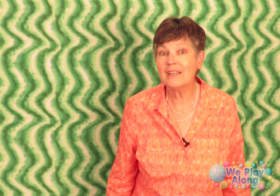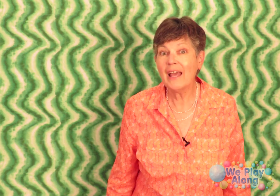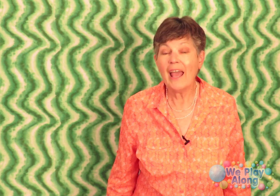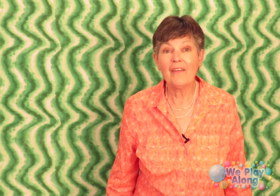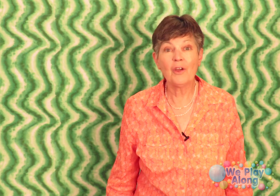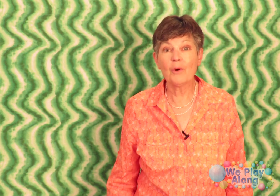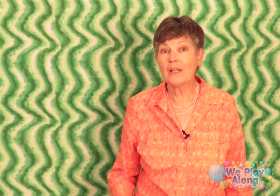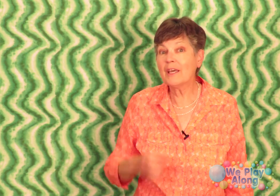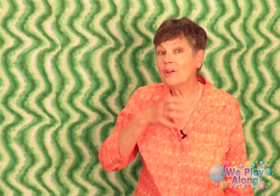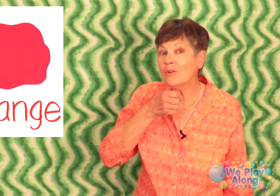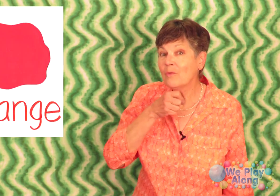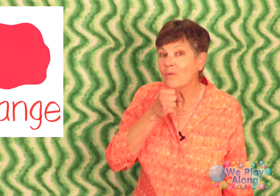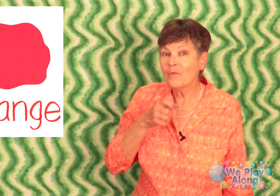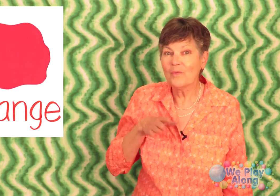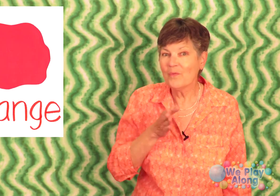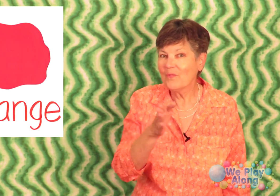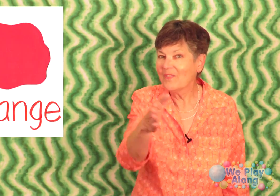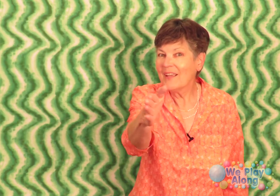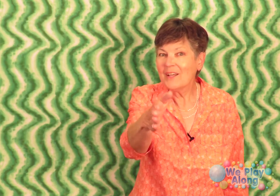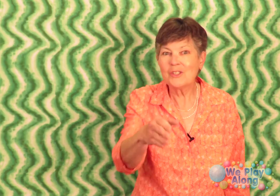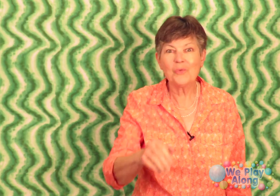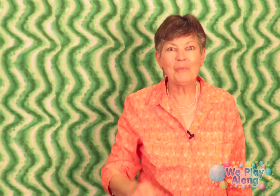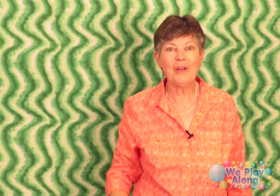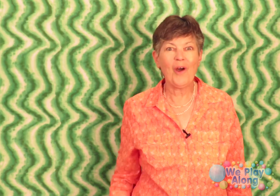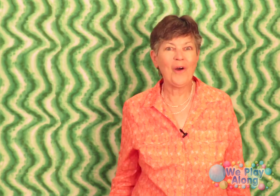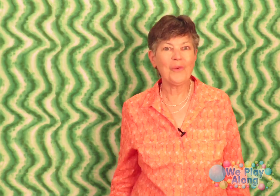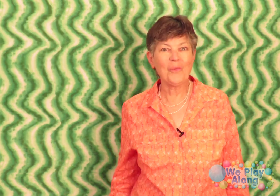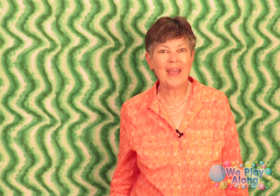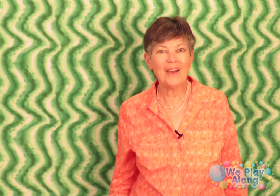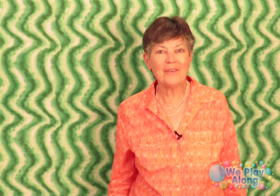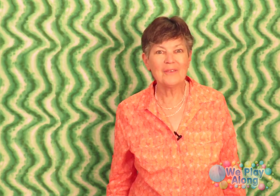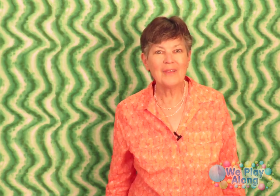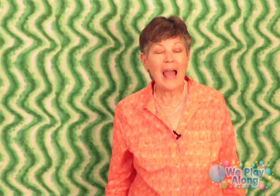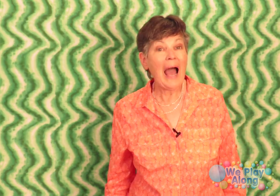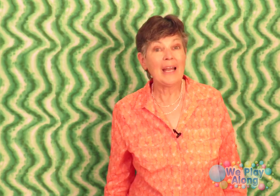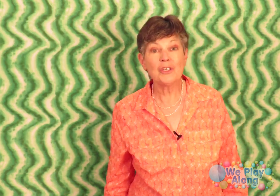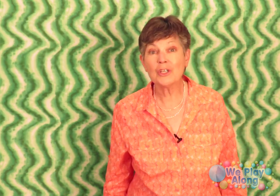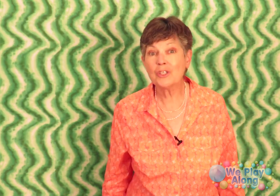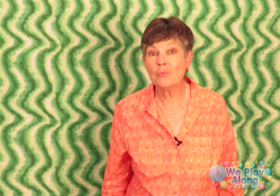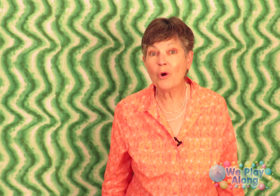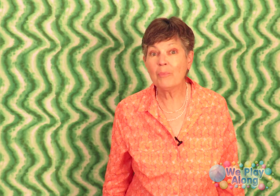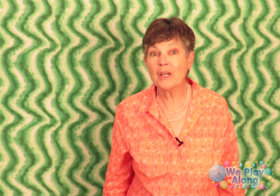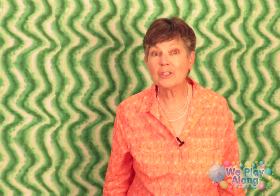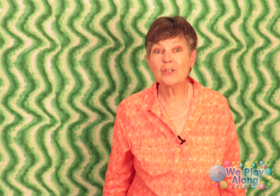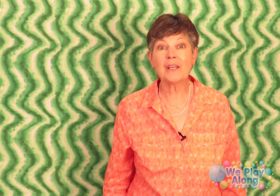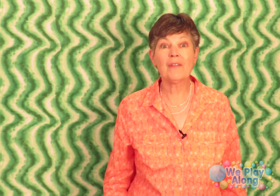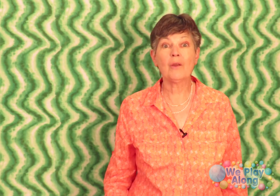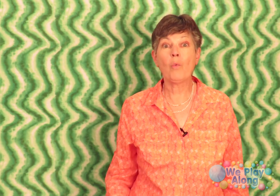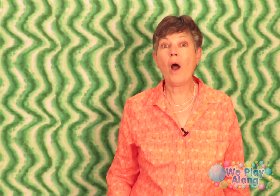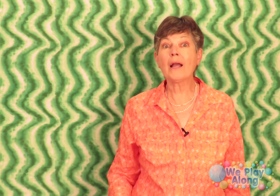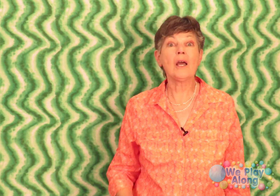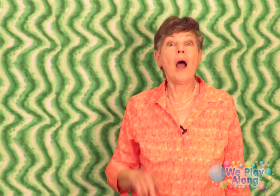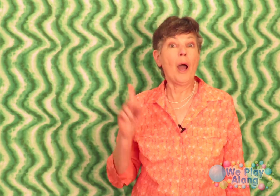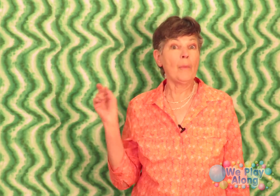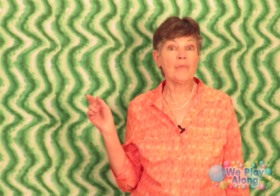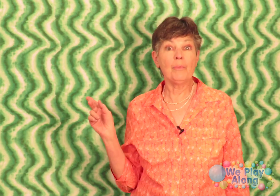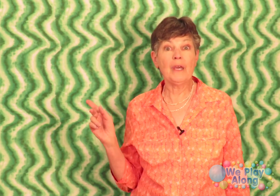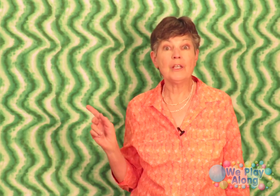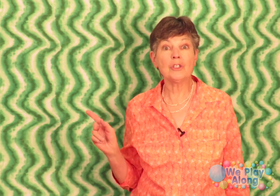and there were little swimming all around I took some more pictures and then walked up the beach